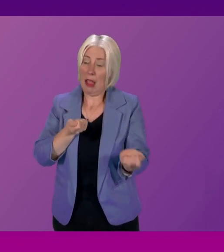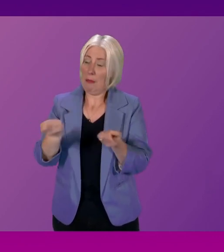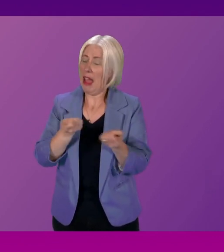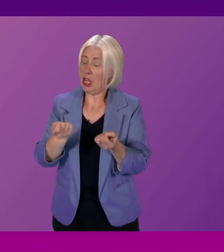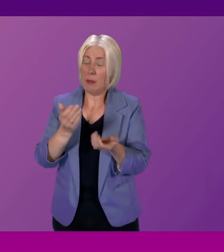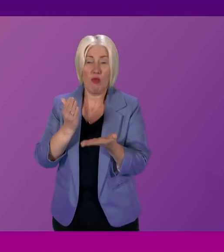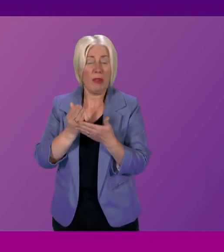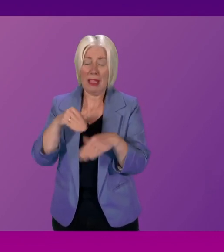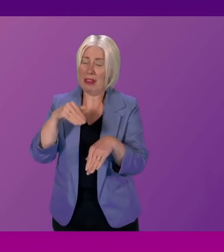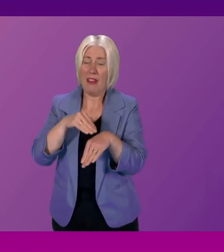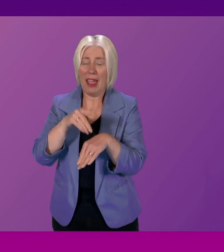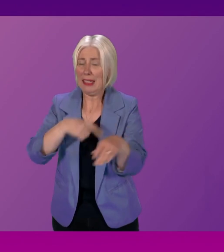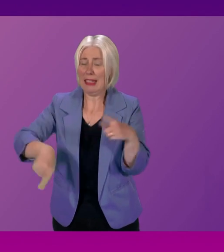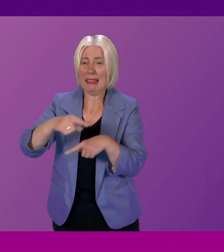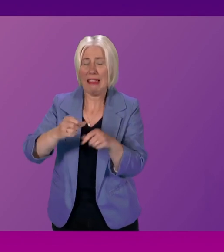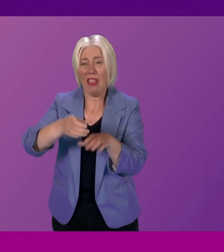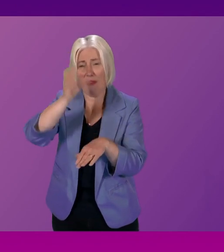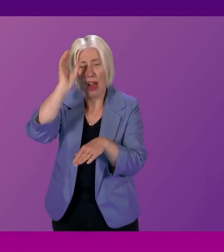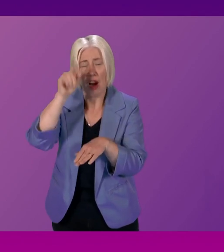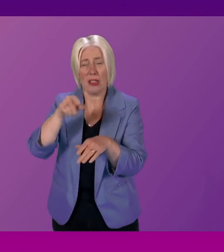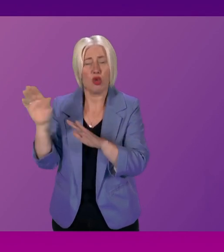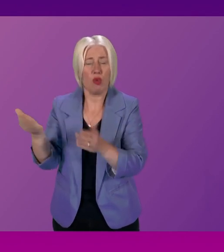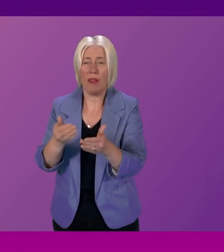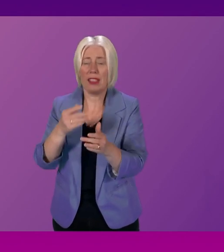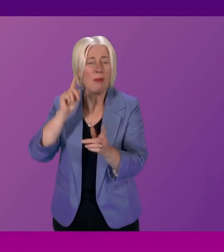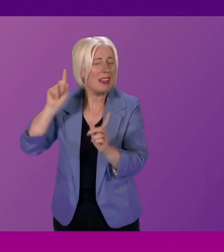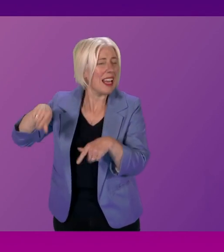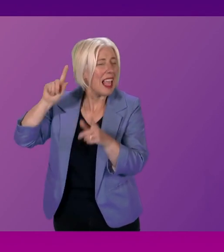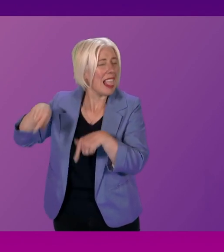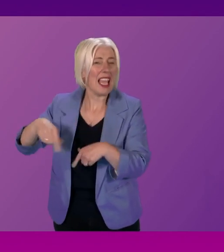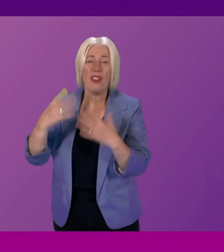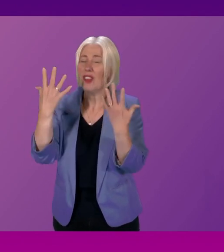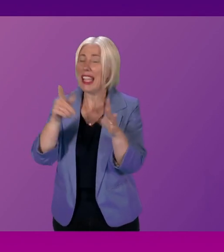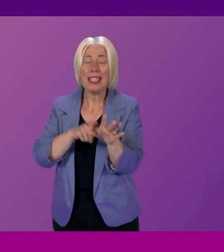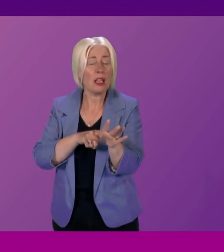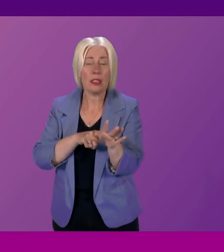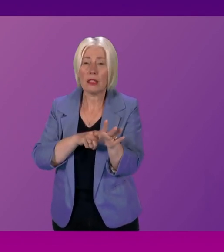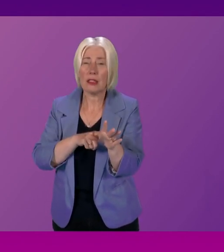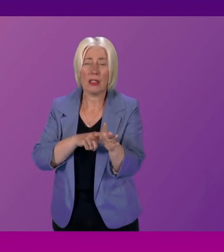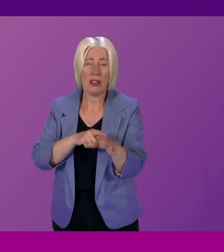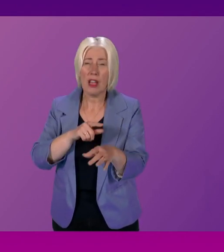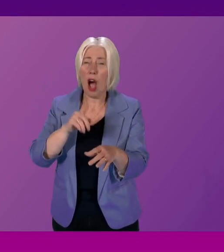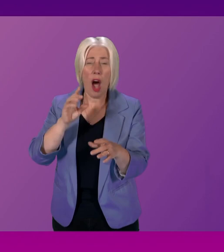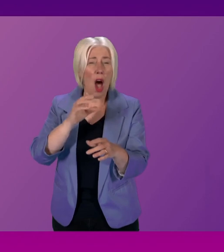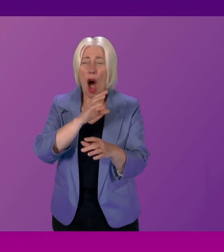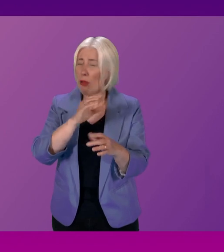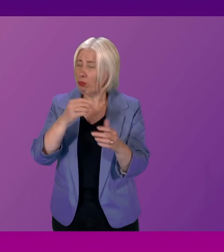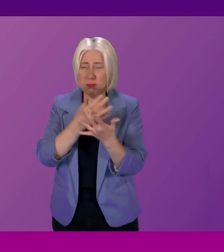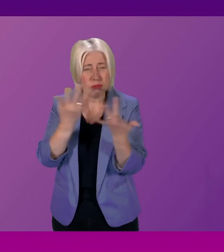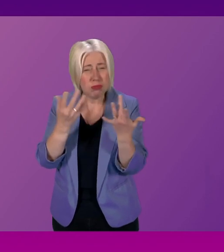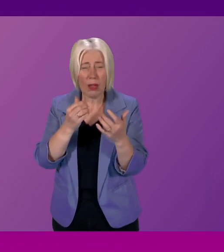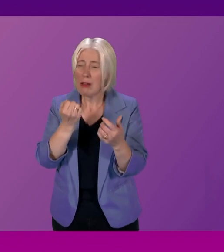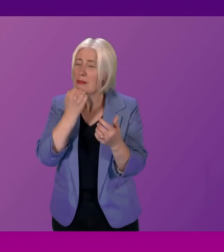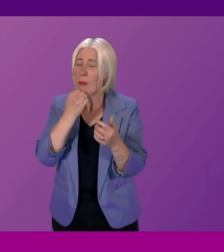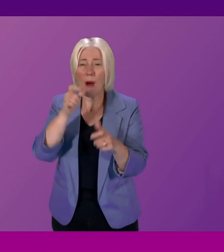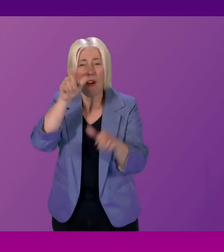of a fire service that is suffering from a decade of neglect. In the past 10 years, hundreds of firefighters have been lost. And